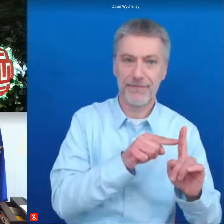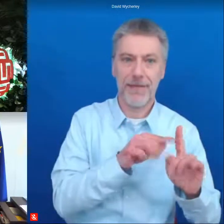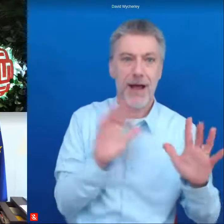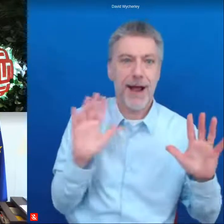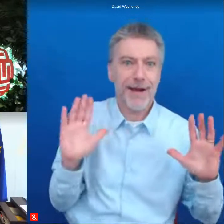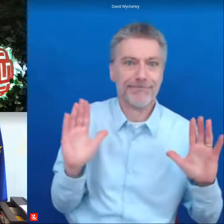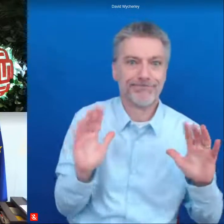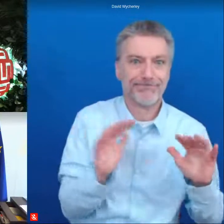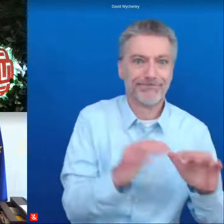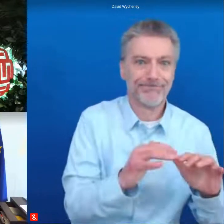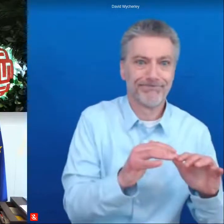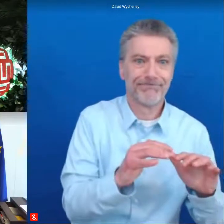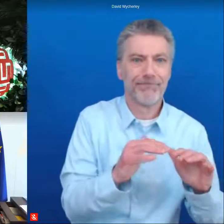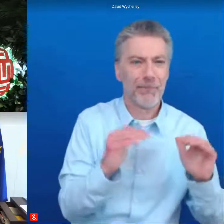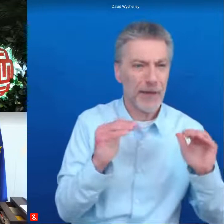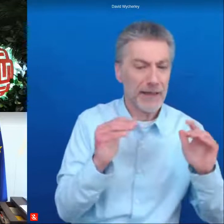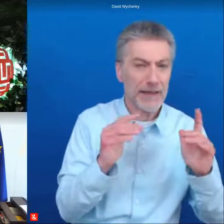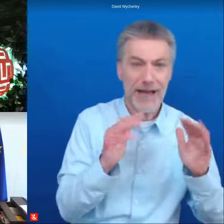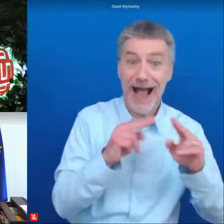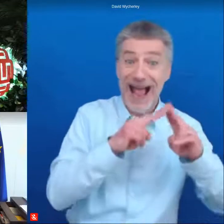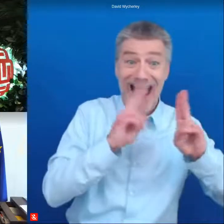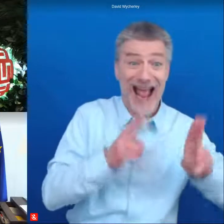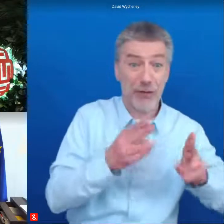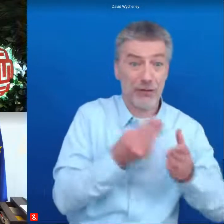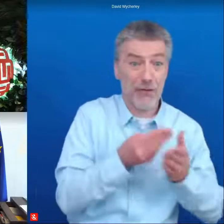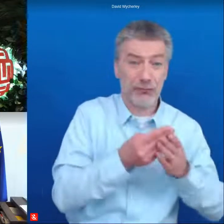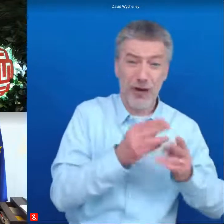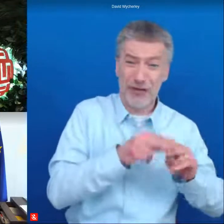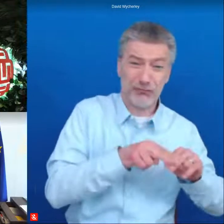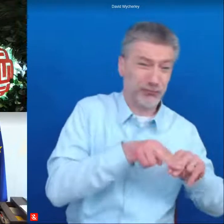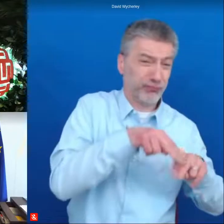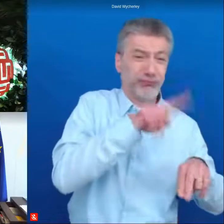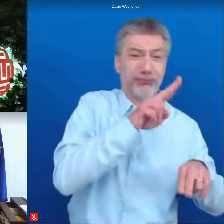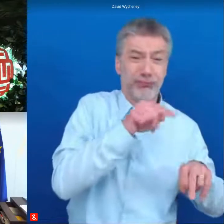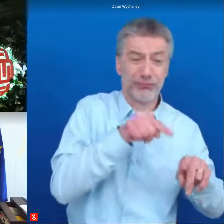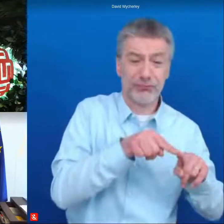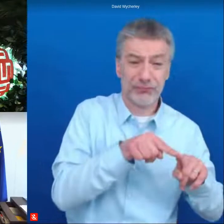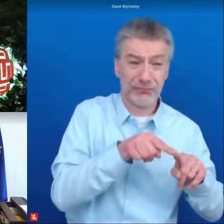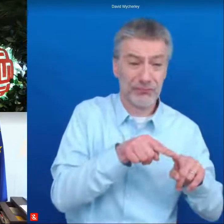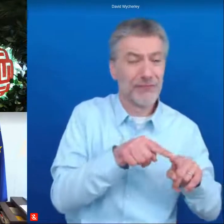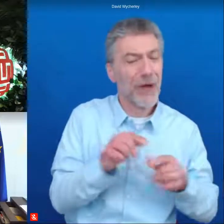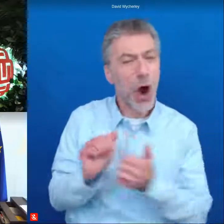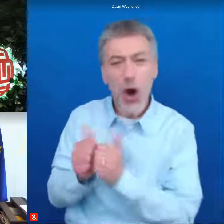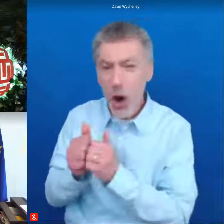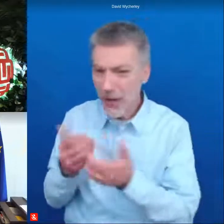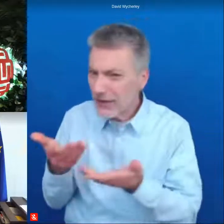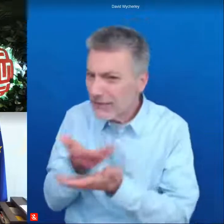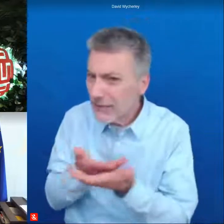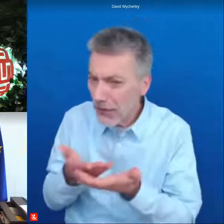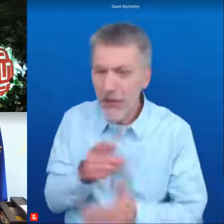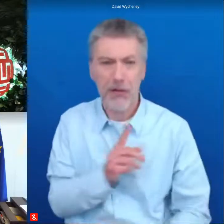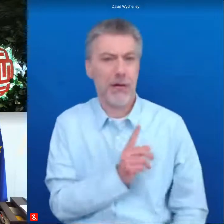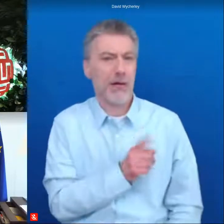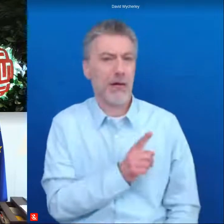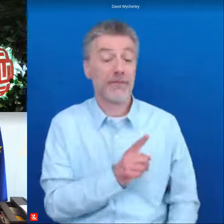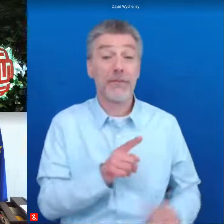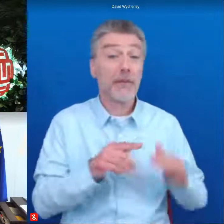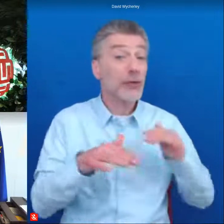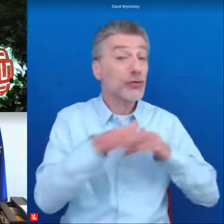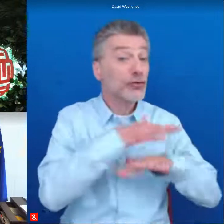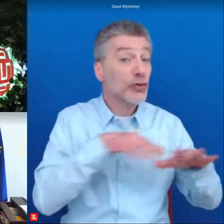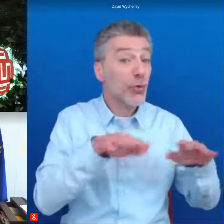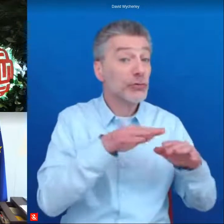sky higher housing costs some colleagues were talking about it social division